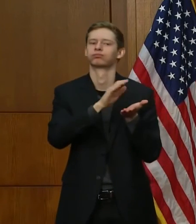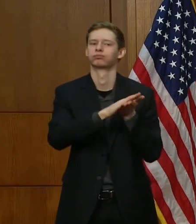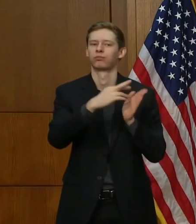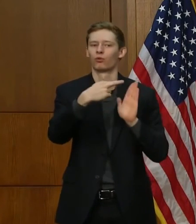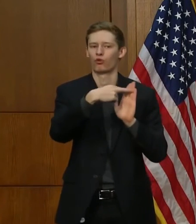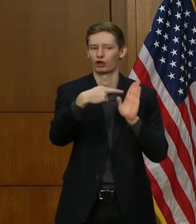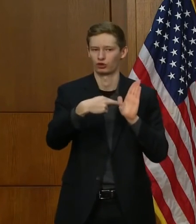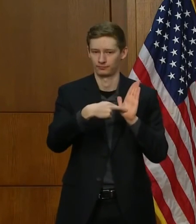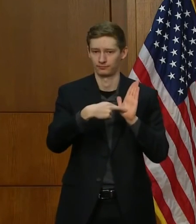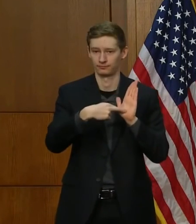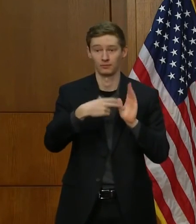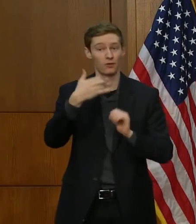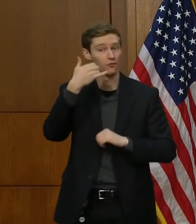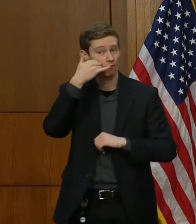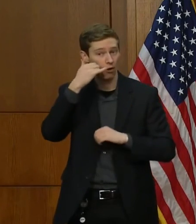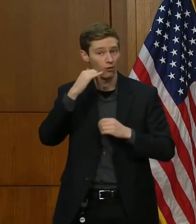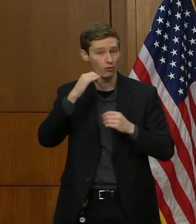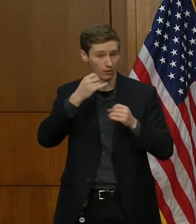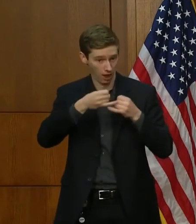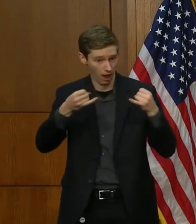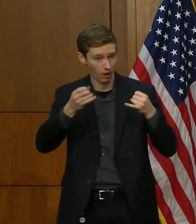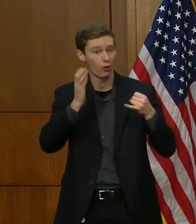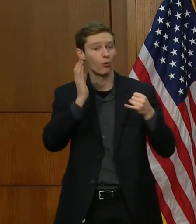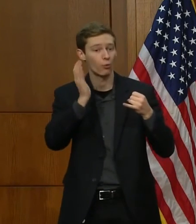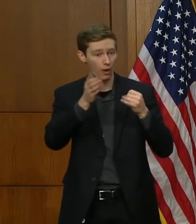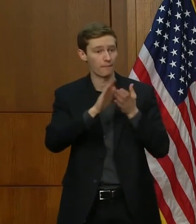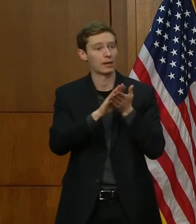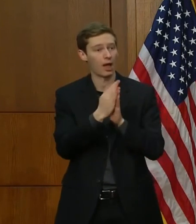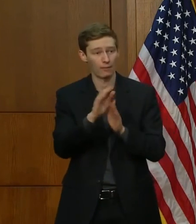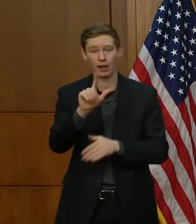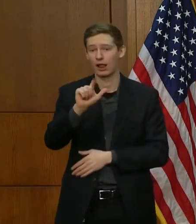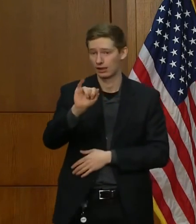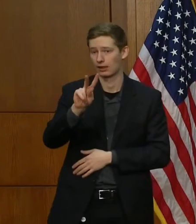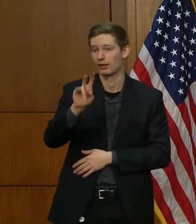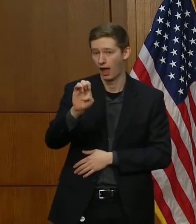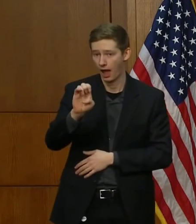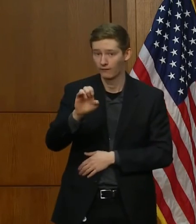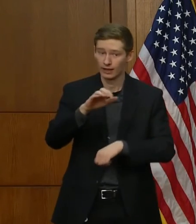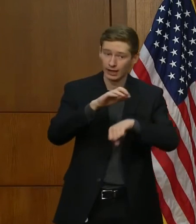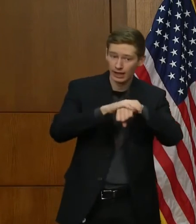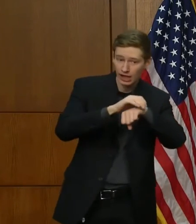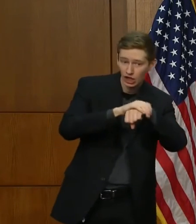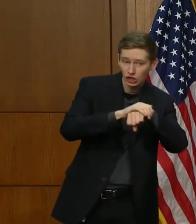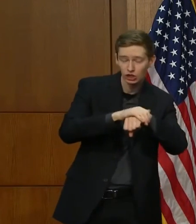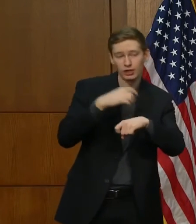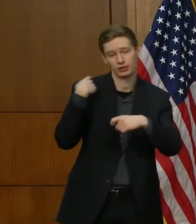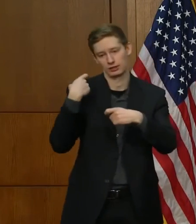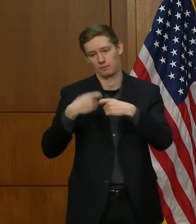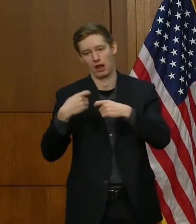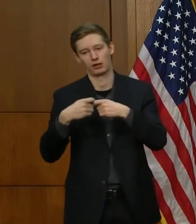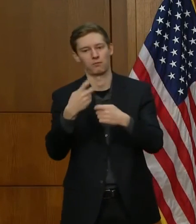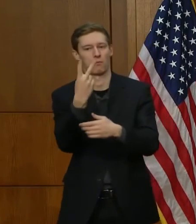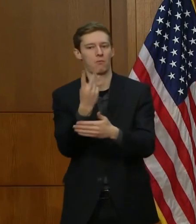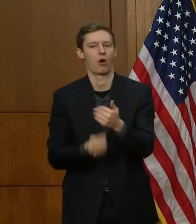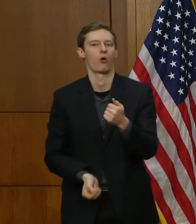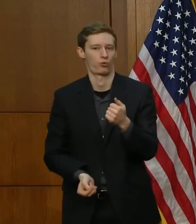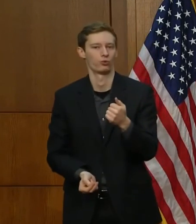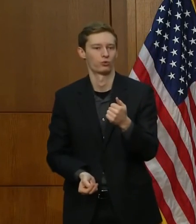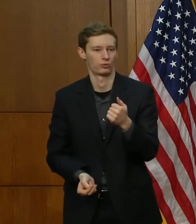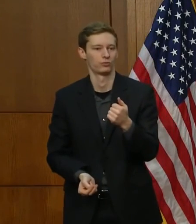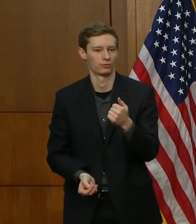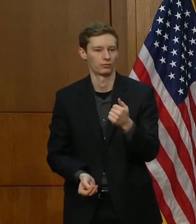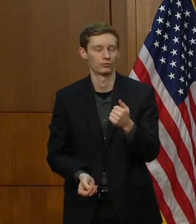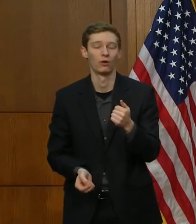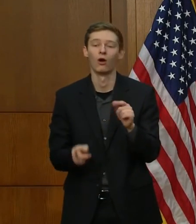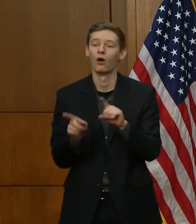The phone line will then go live and will be available in English and in Spanish. You can also